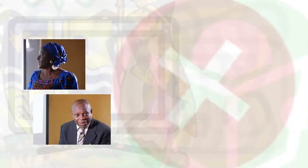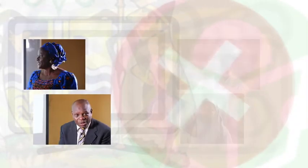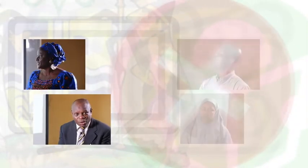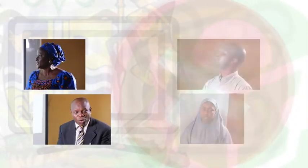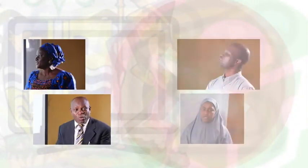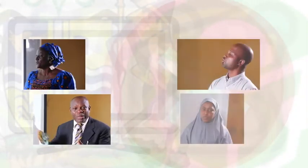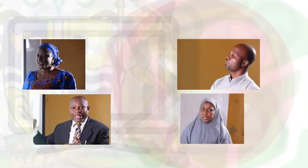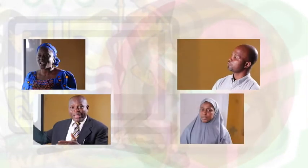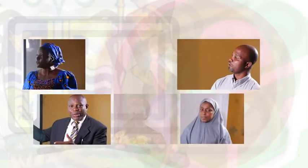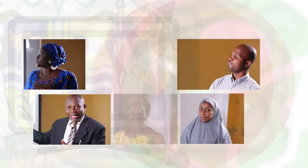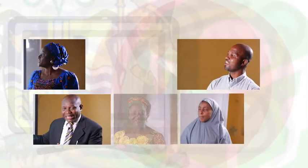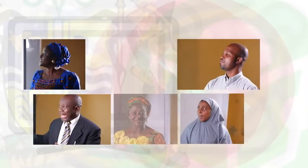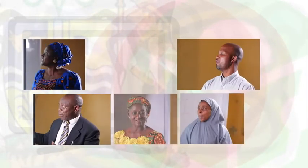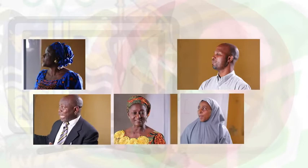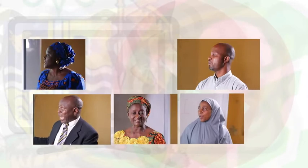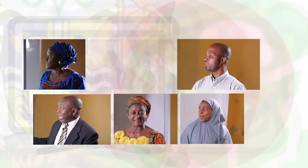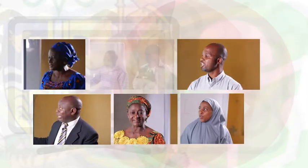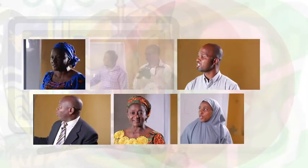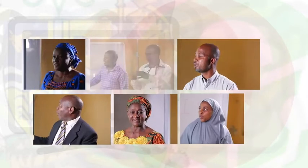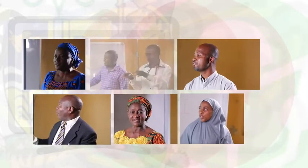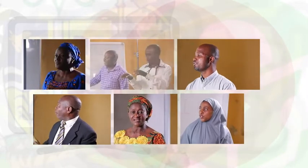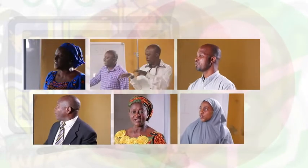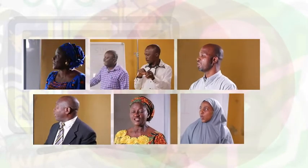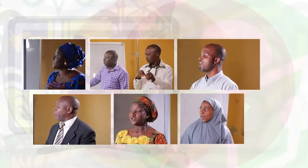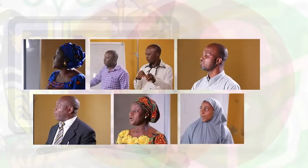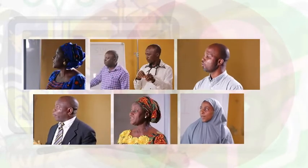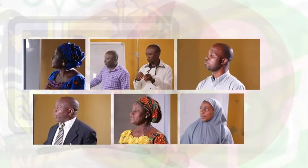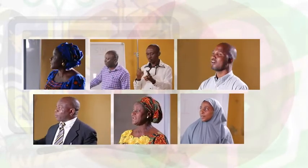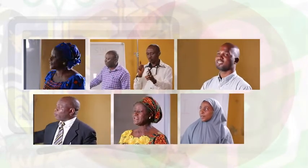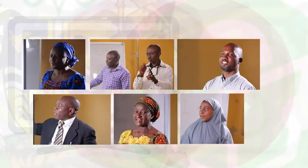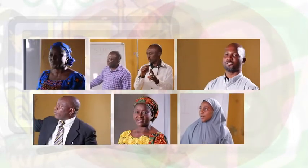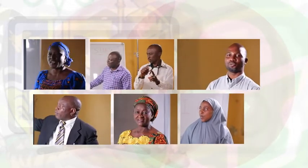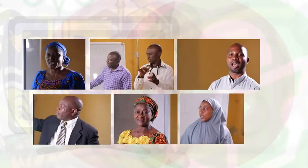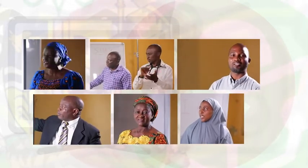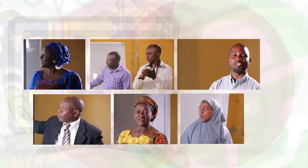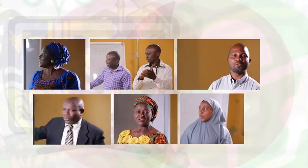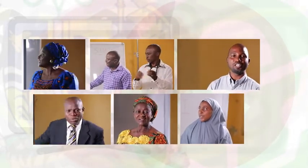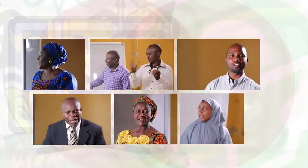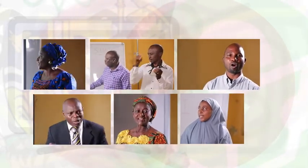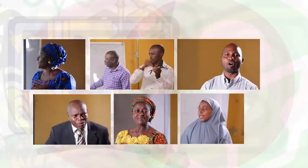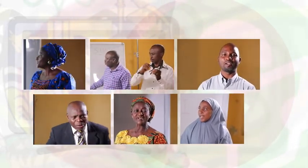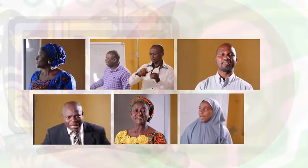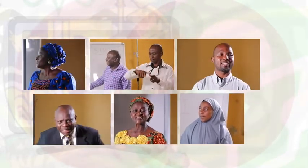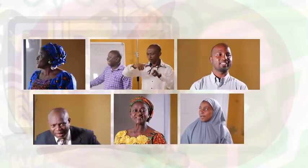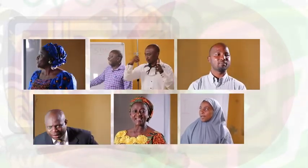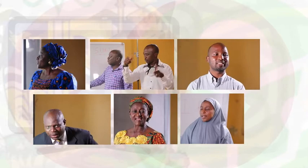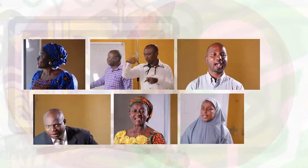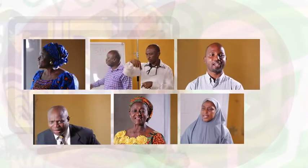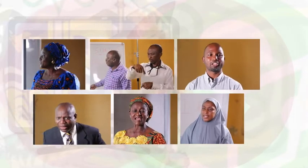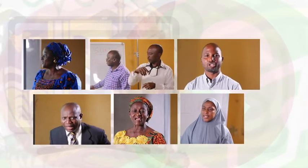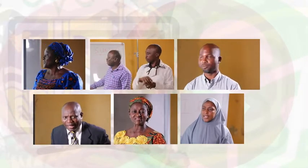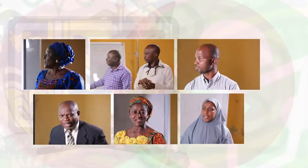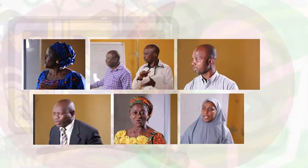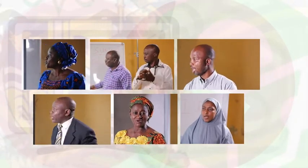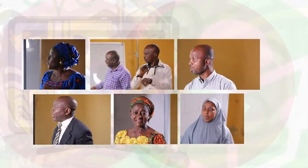We should ensure that whatever we see is clear. That